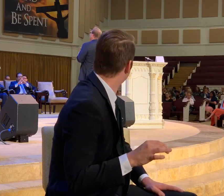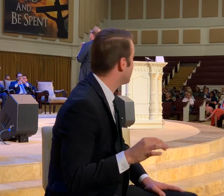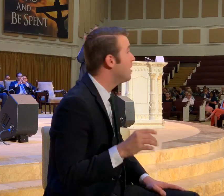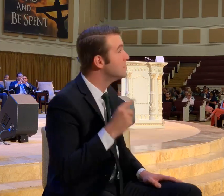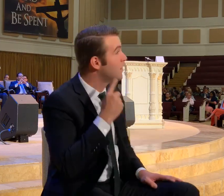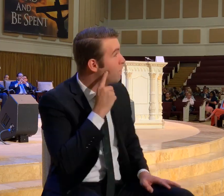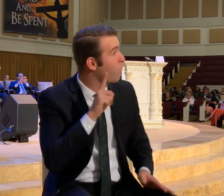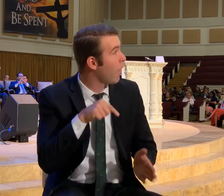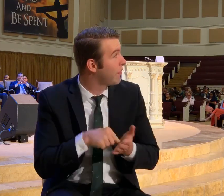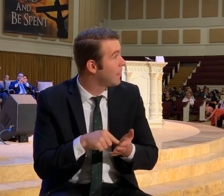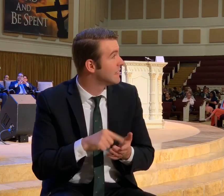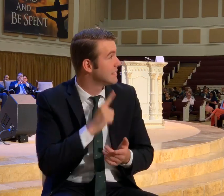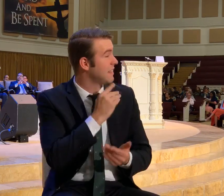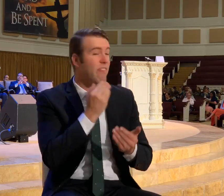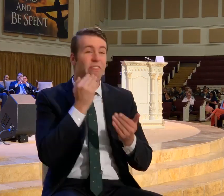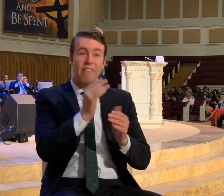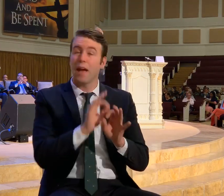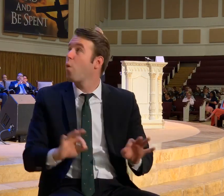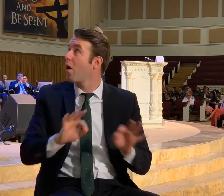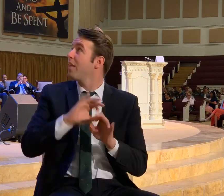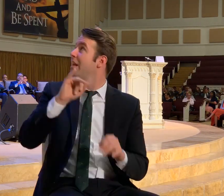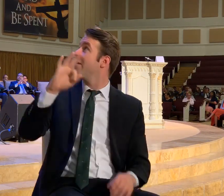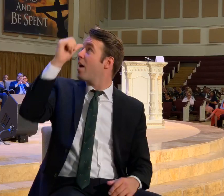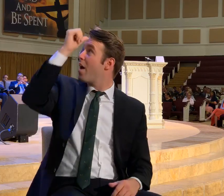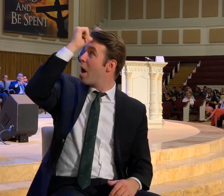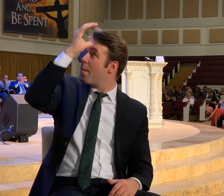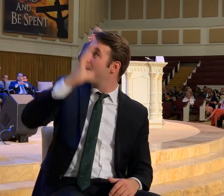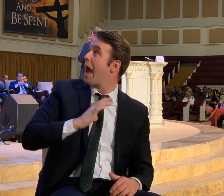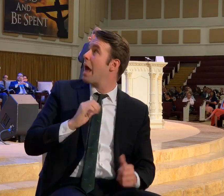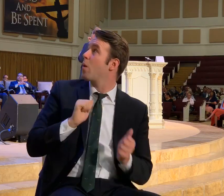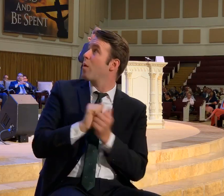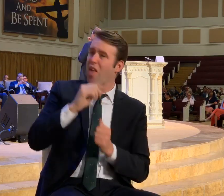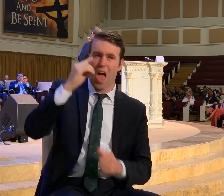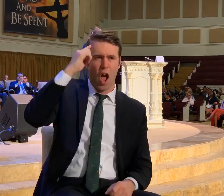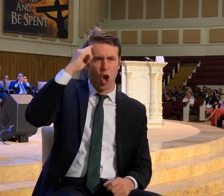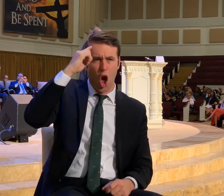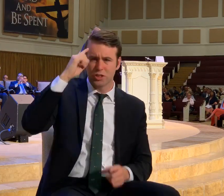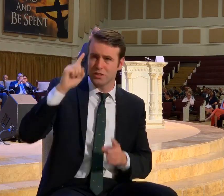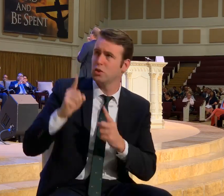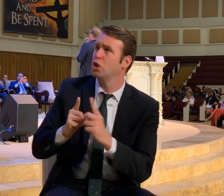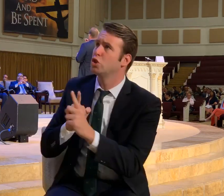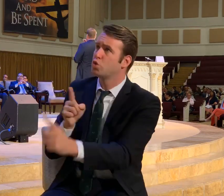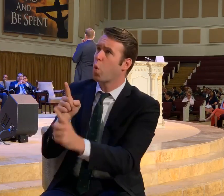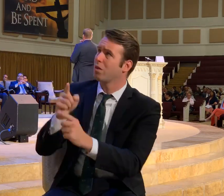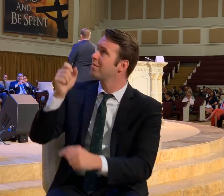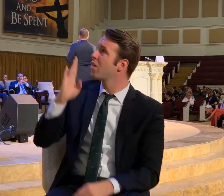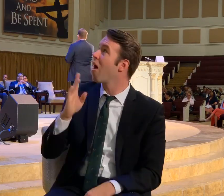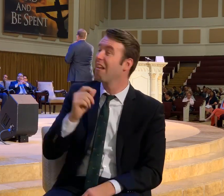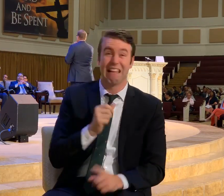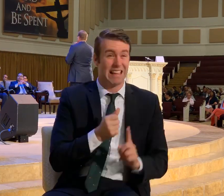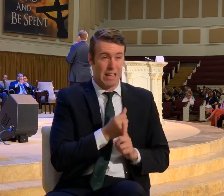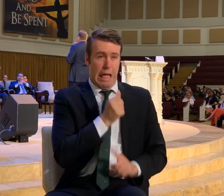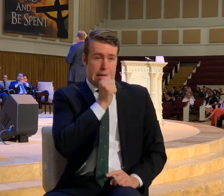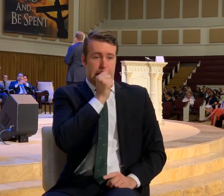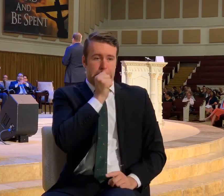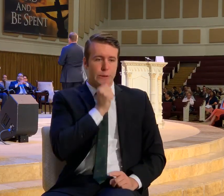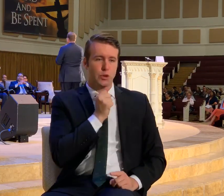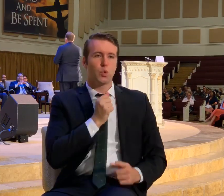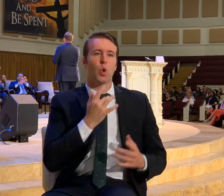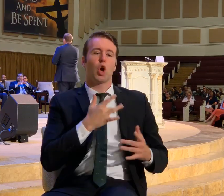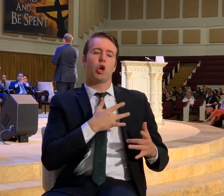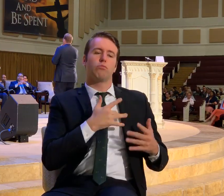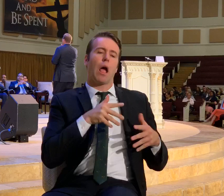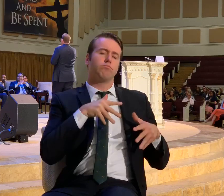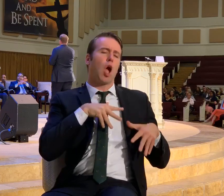For this is thankworthy. If a man for conscious toward God. Endure grief. Everybody say. Endure grief. Endure